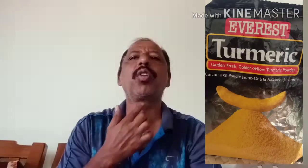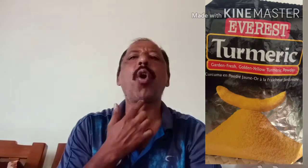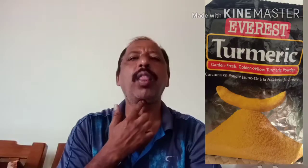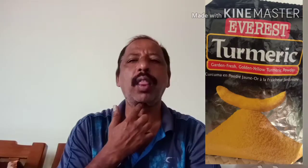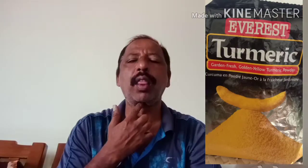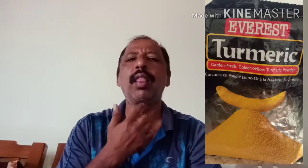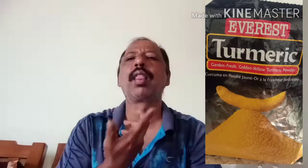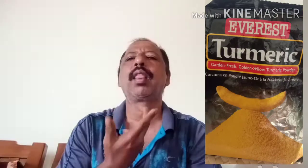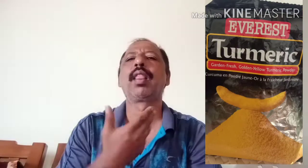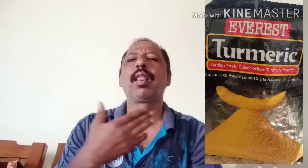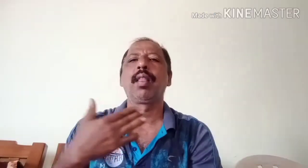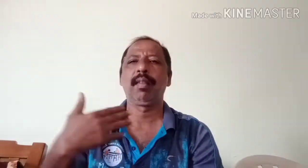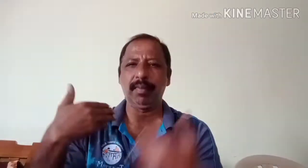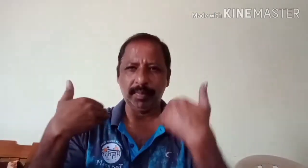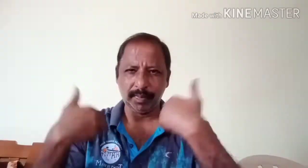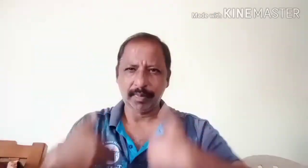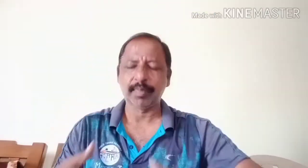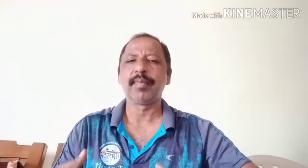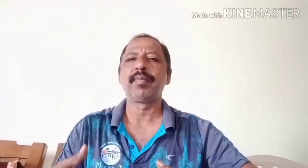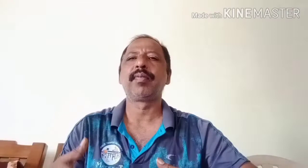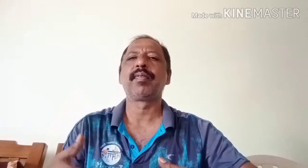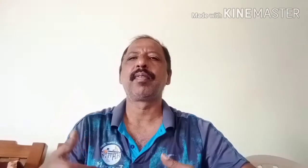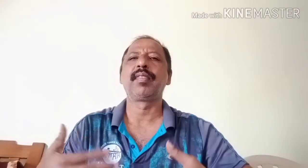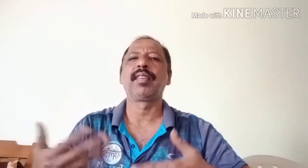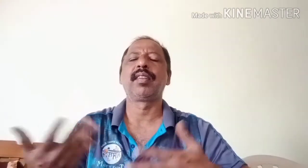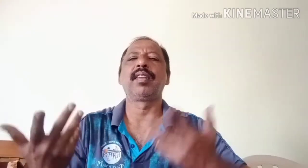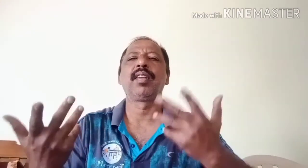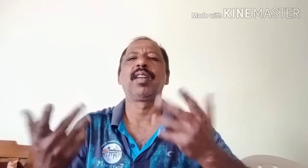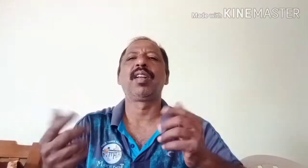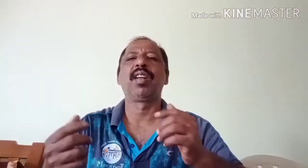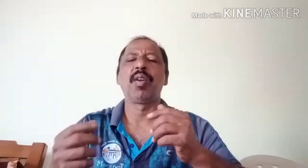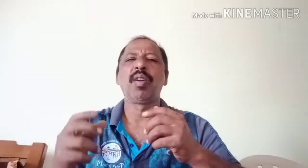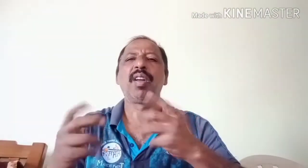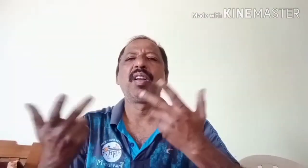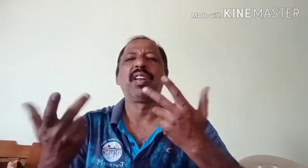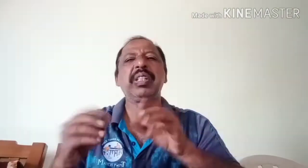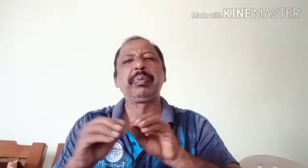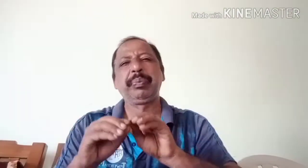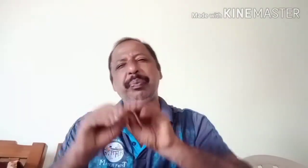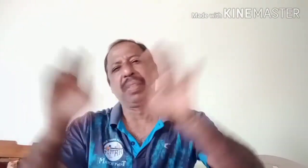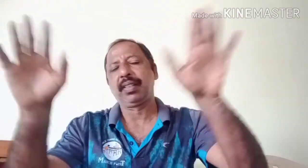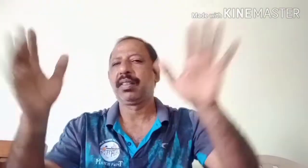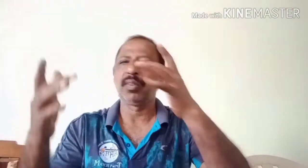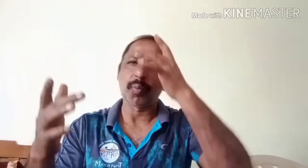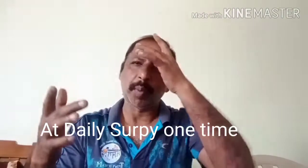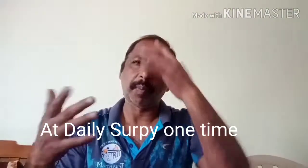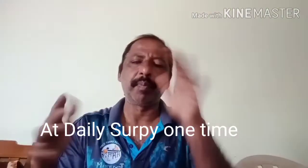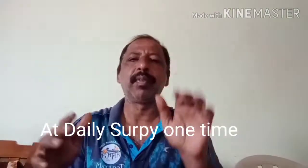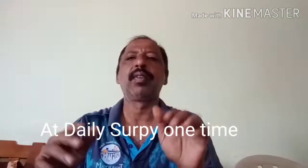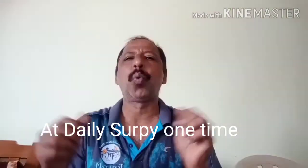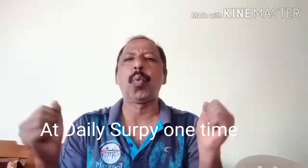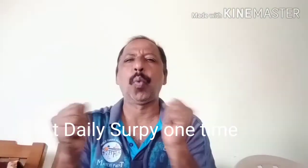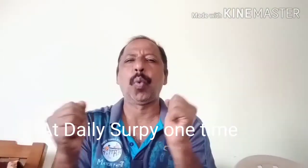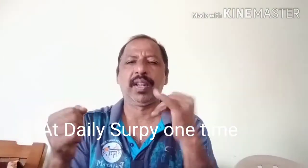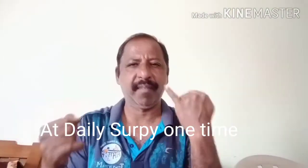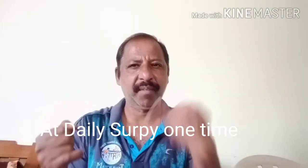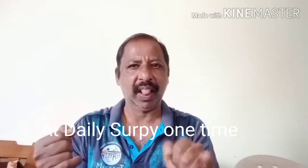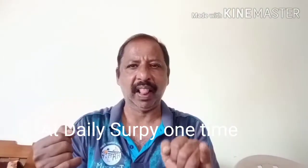been upheld by five judges of the Supreme Court. I wonder why, why they went for an amendment doing well, because the law was already upheld by the Supreme